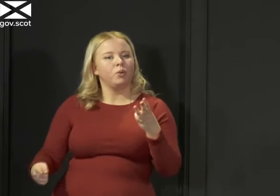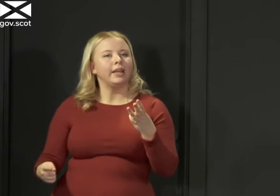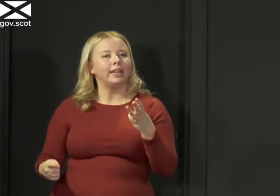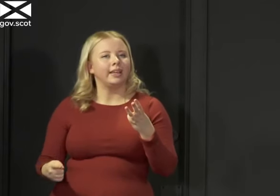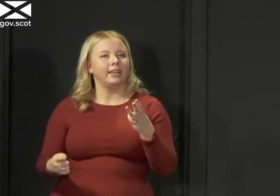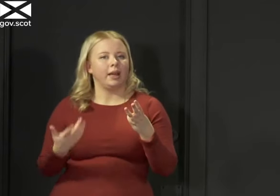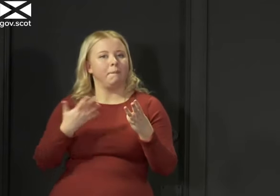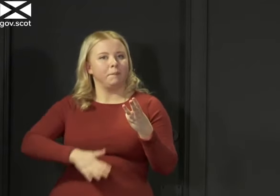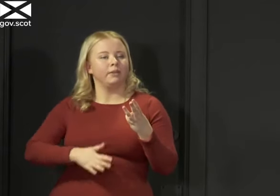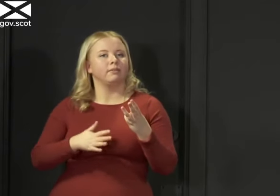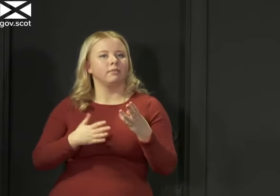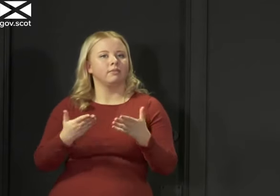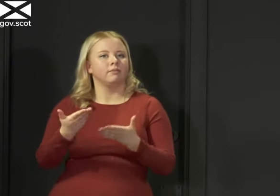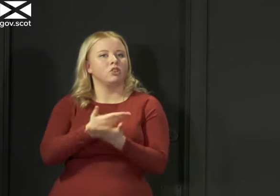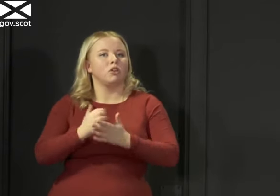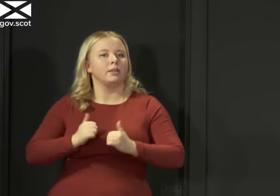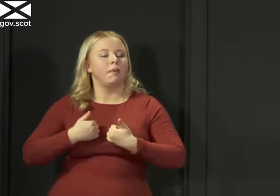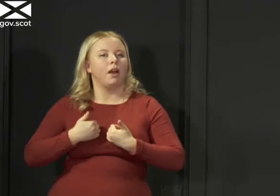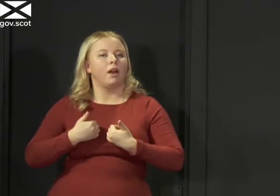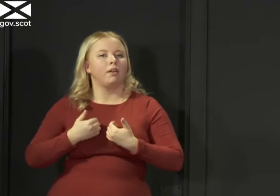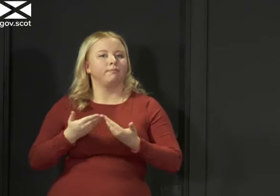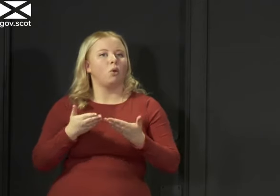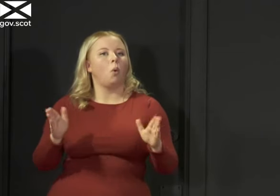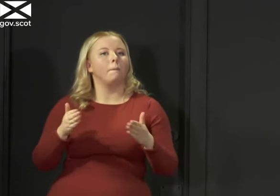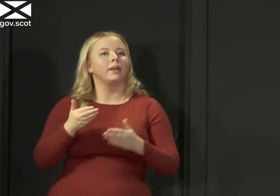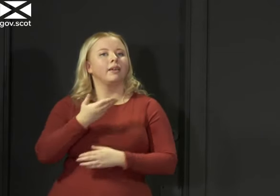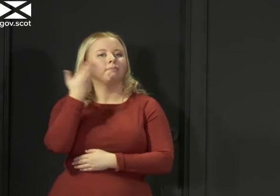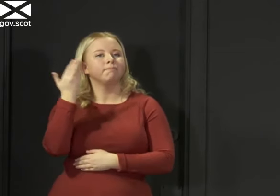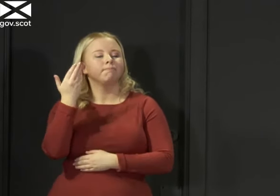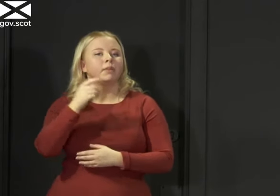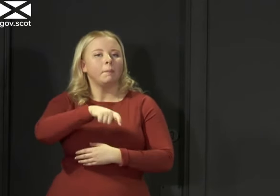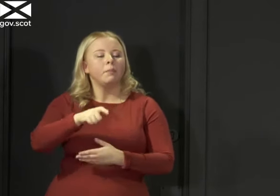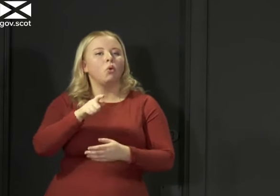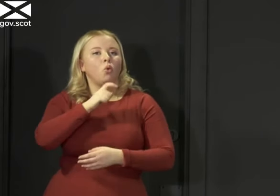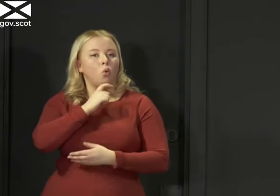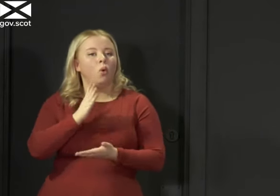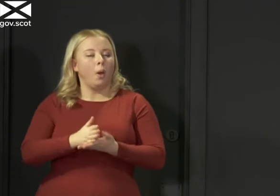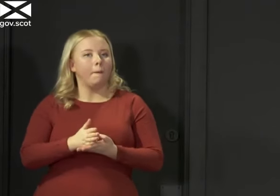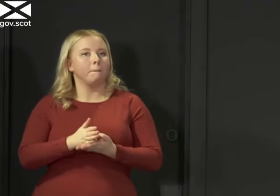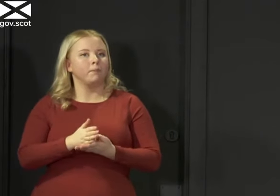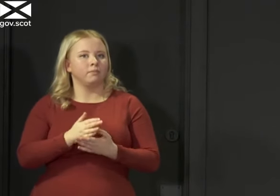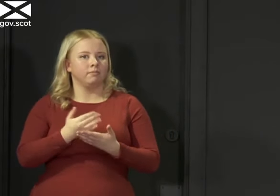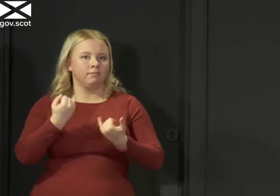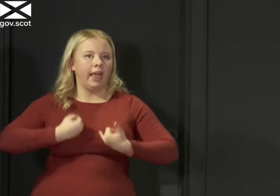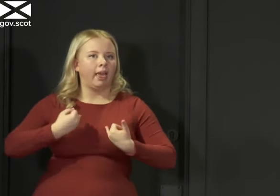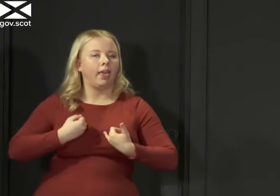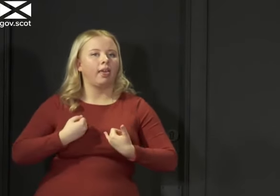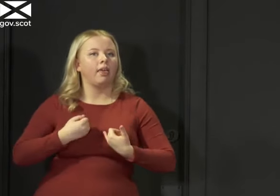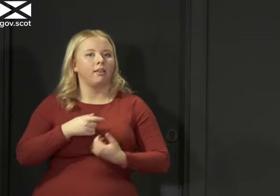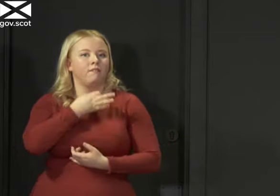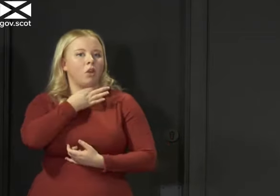opening remarks. Treating those who are seriously ill and most vulnerable, making sure key workers are not